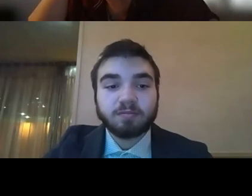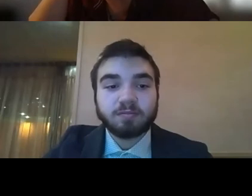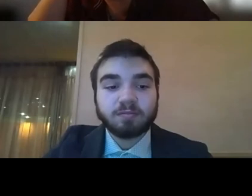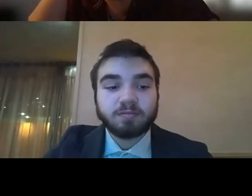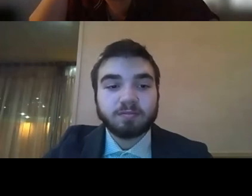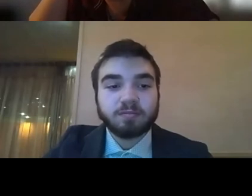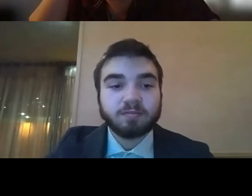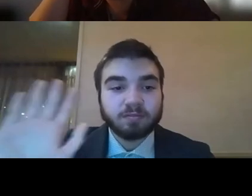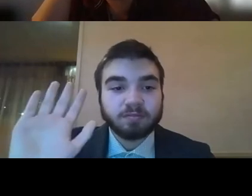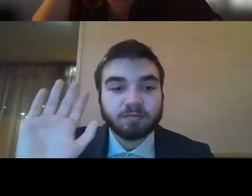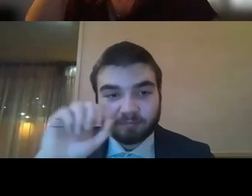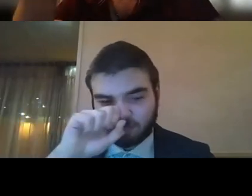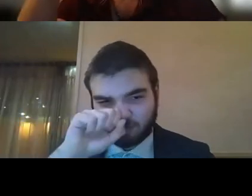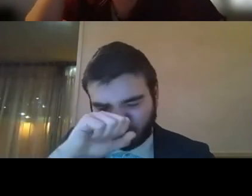caterpillar or no, butter, no, the caterpillar.